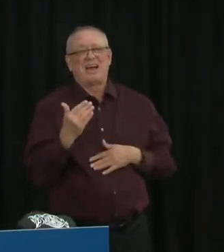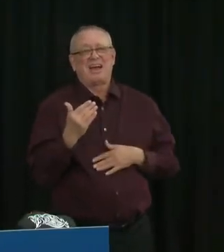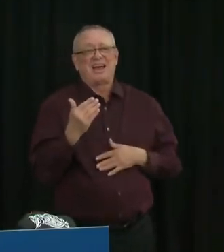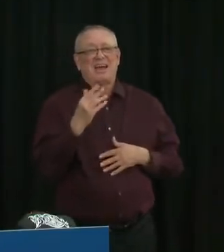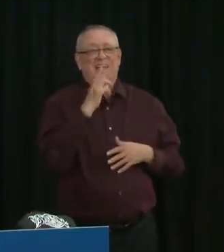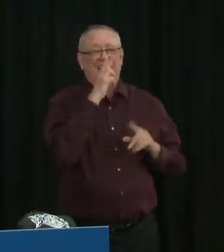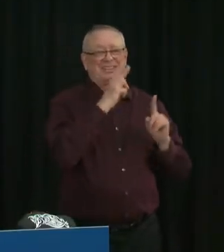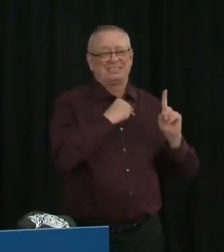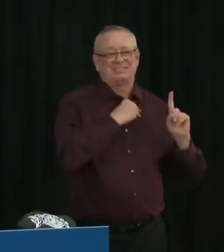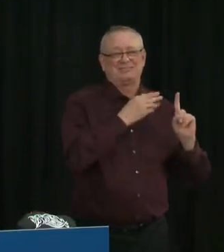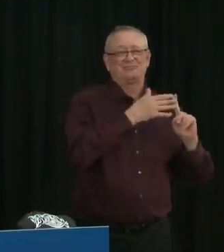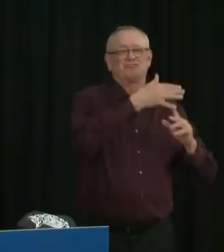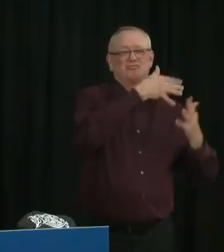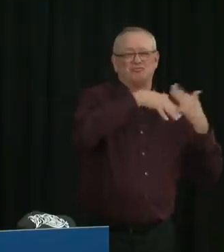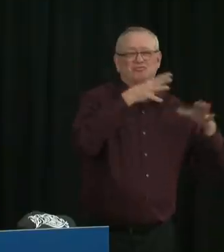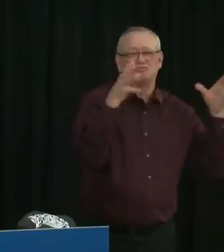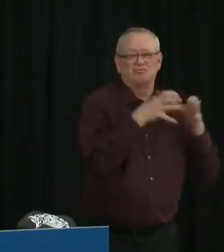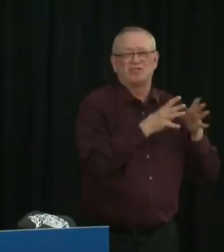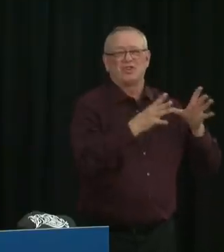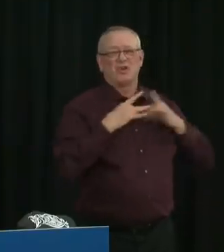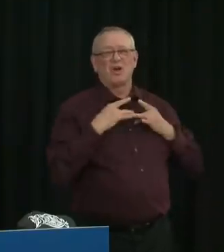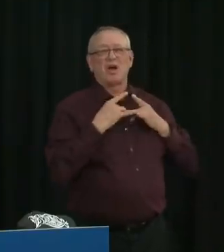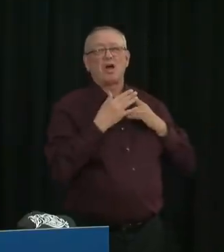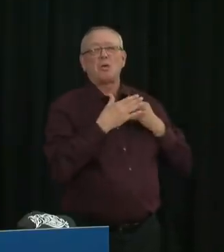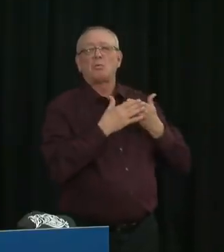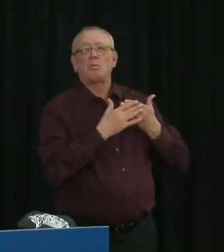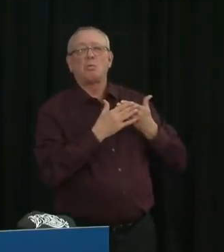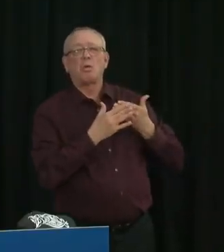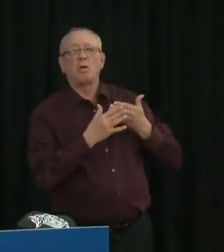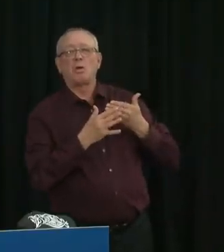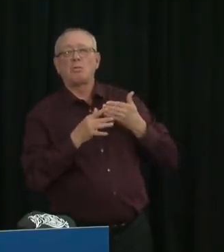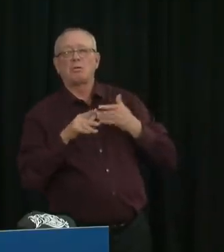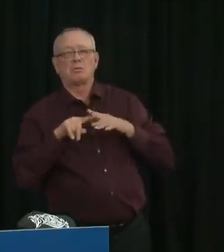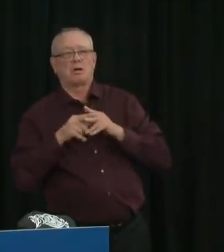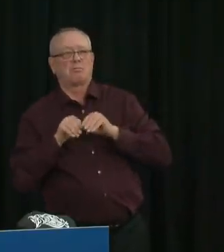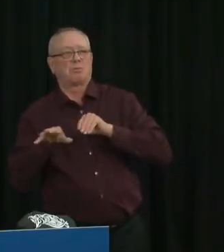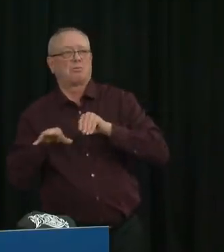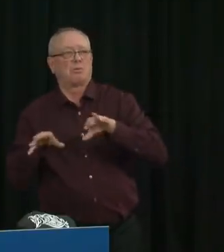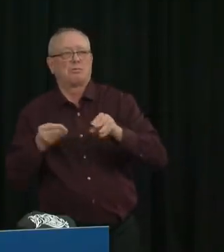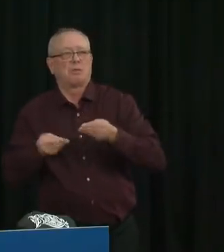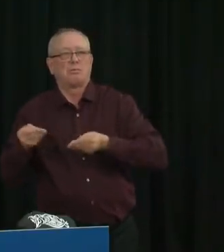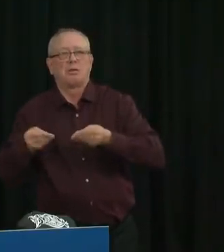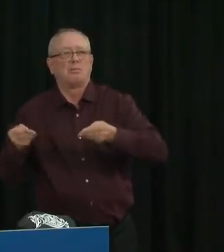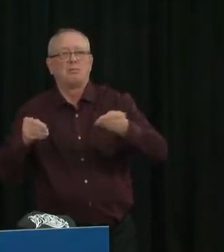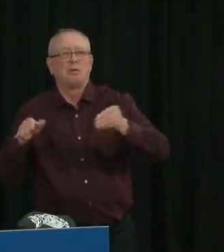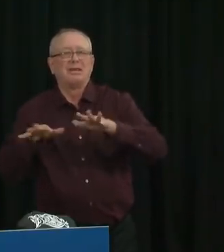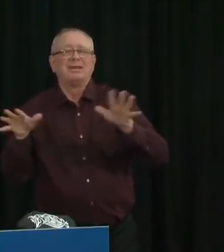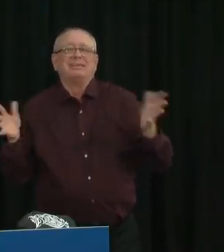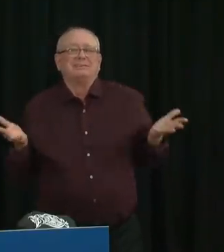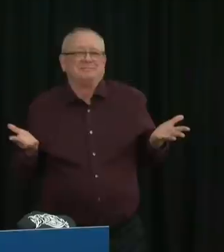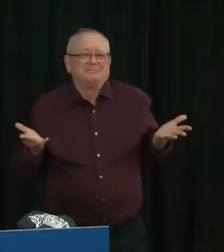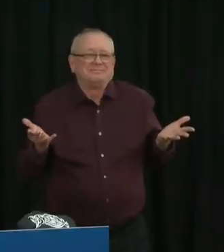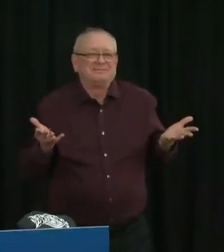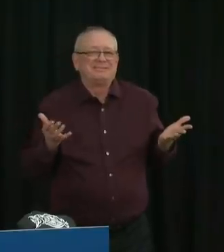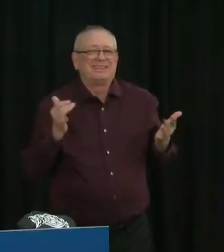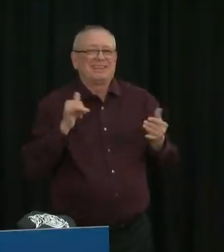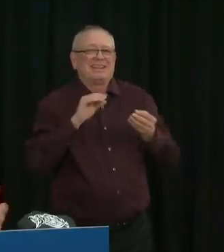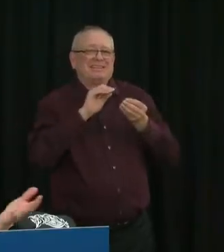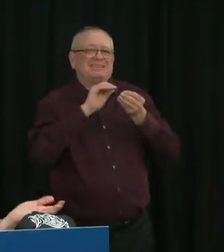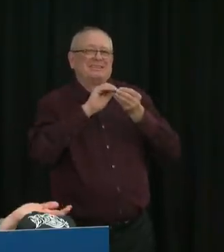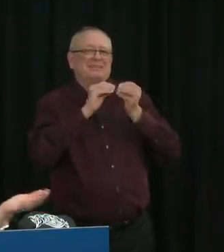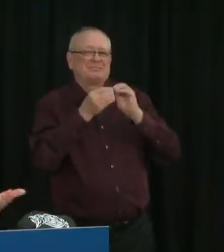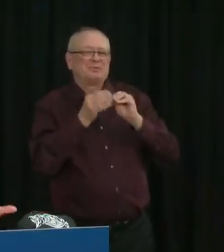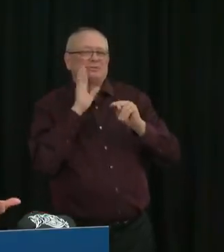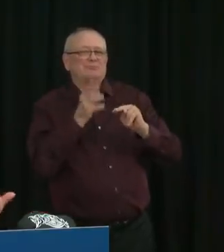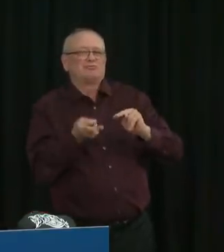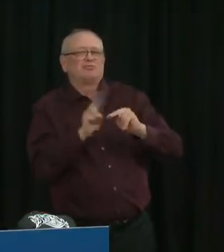combined impact of those two things I think has unfortunately accelerated our growth in some areas where